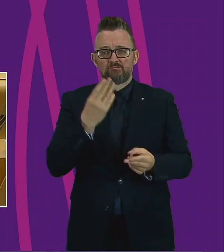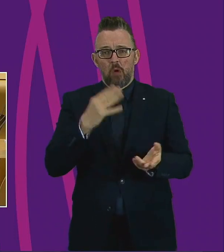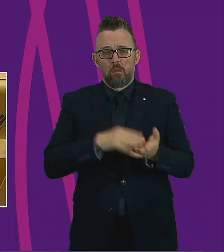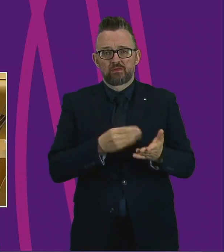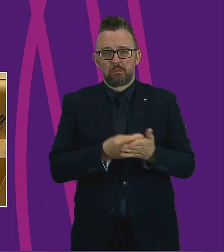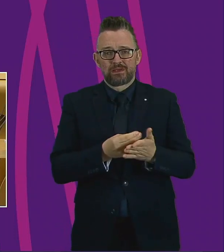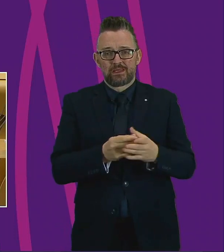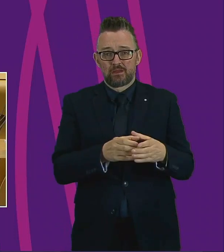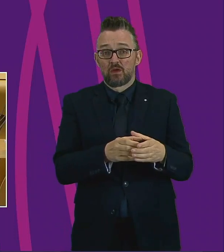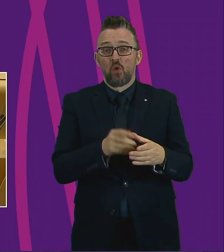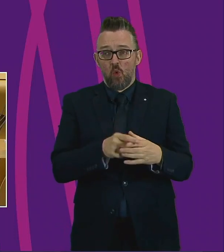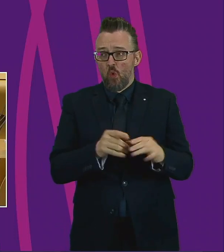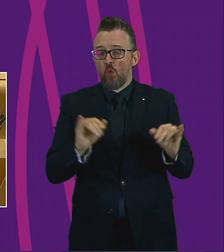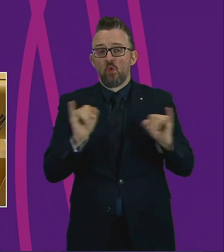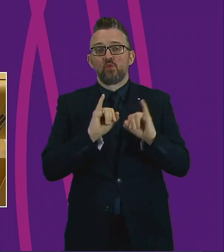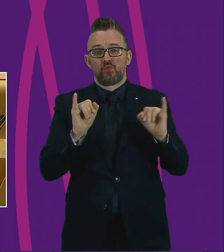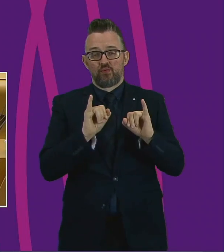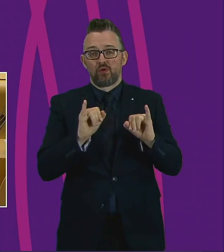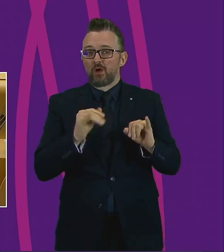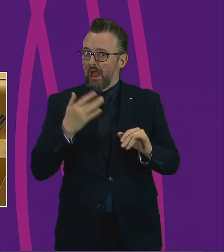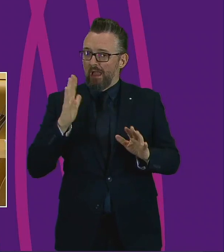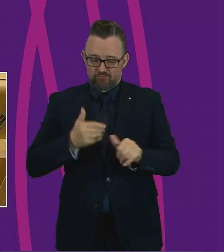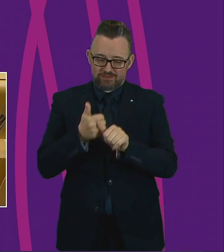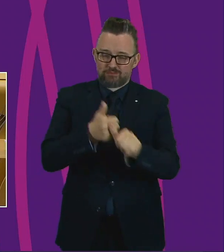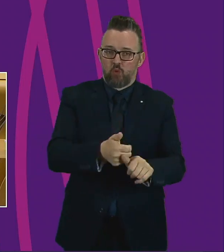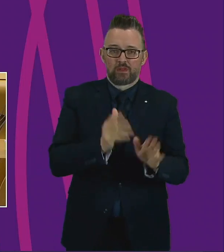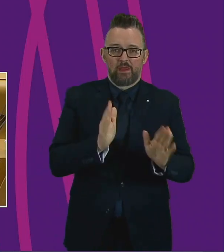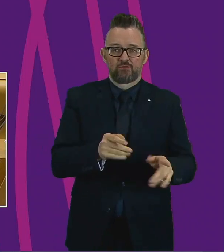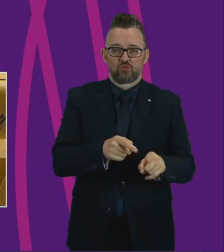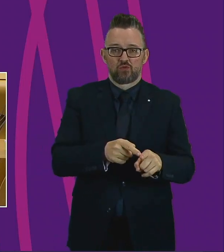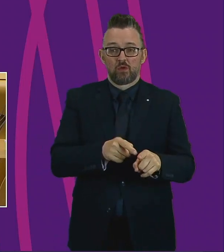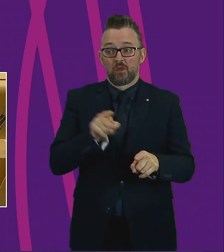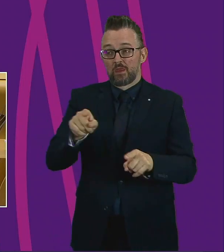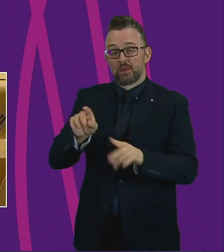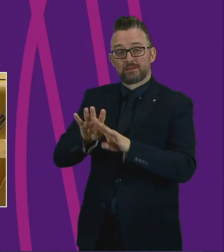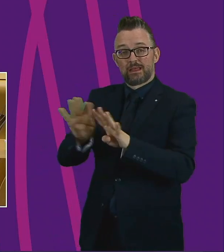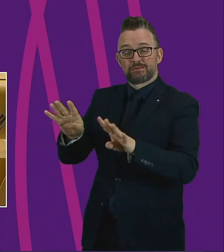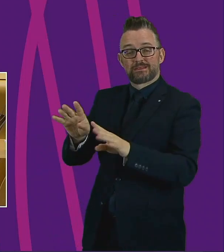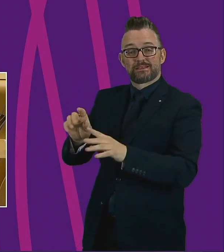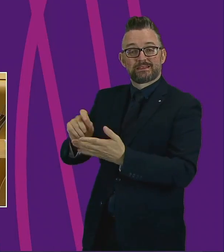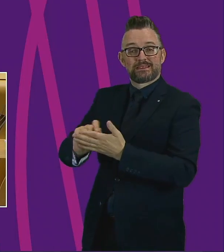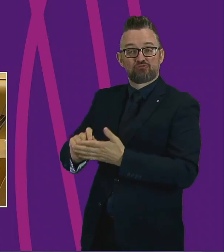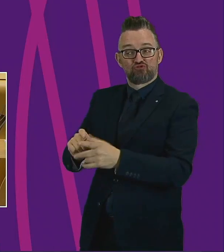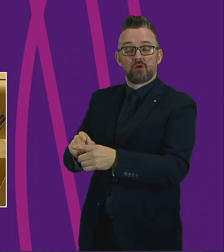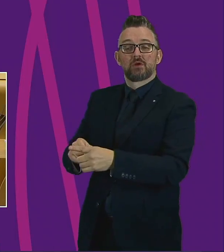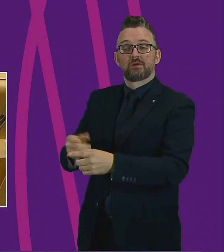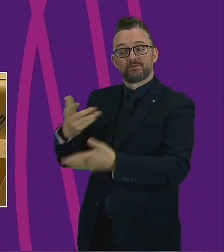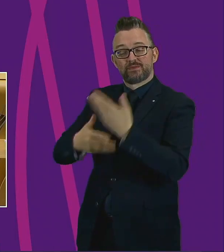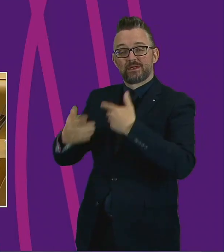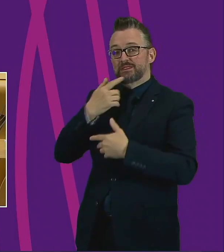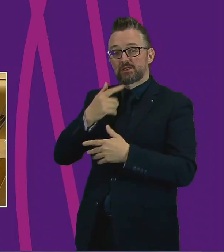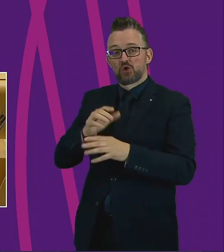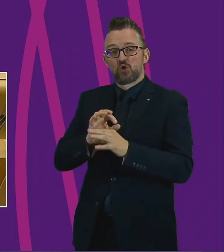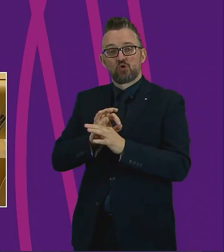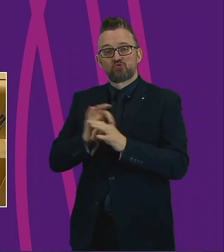call, and we need to see a long-term plan to support them. So I welcome the comment from the Cabinet Secretary that she is committed to there being no